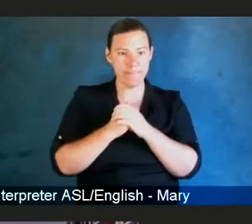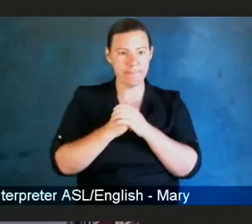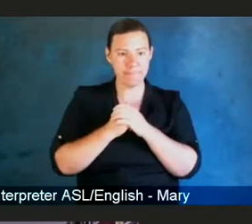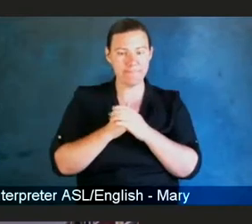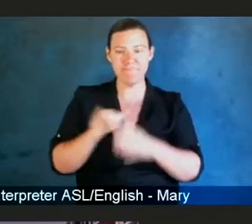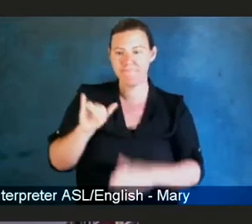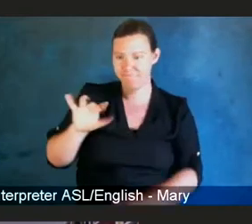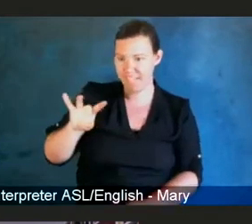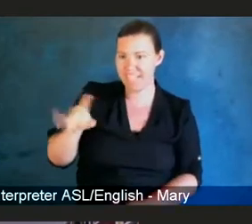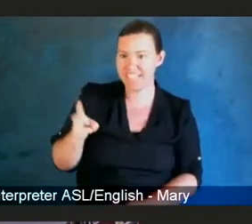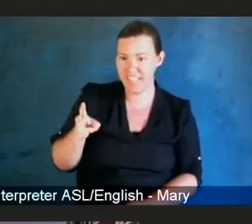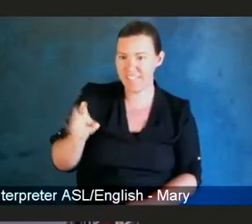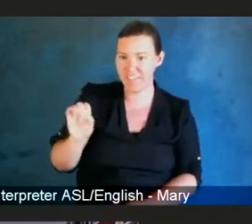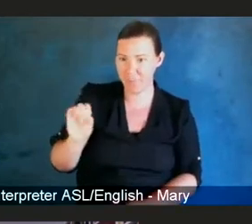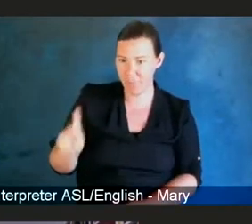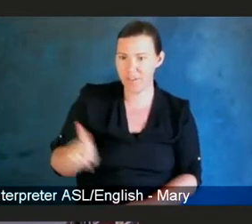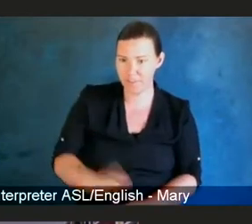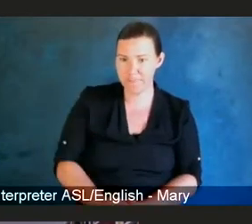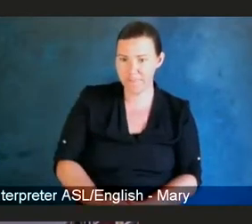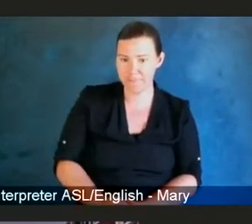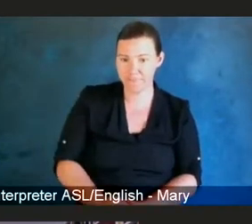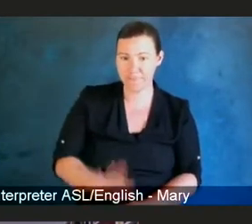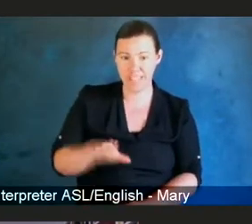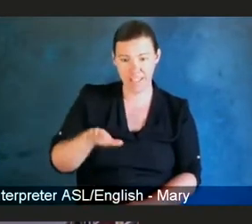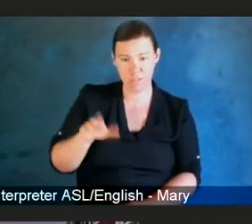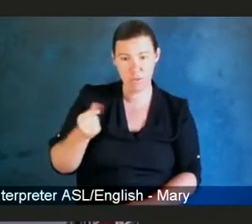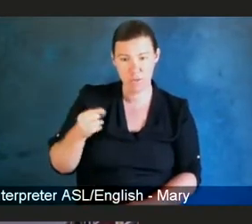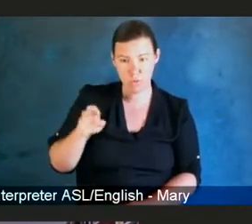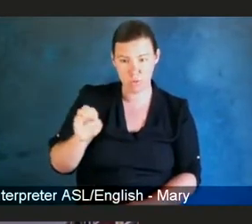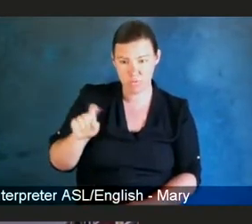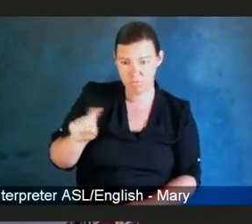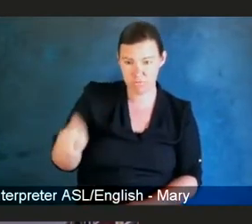And George, do you think vaccines will work eventually for HIV?